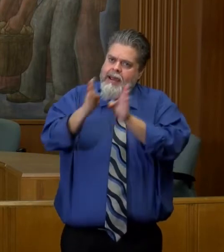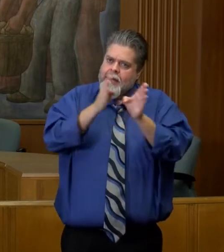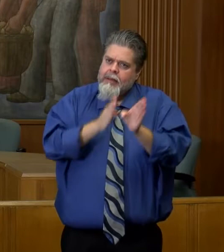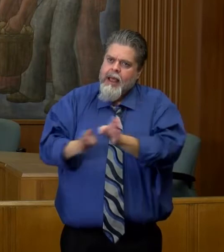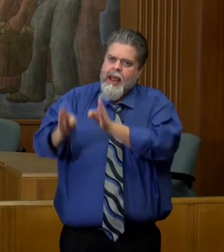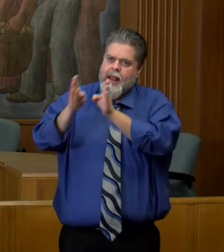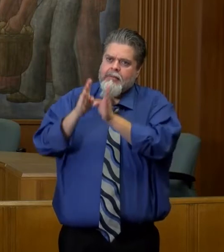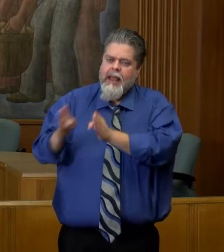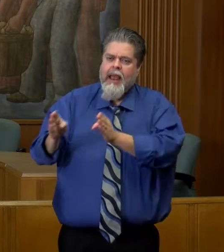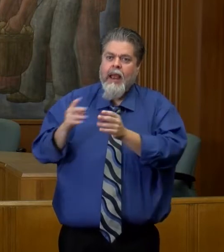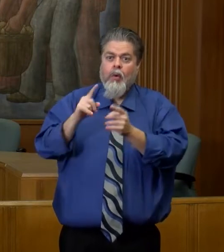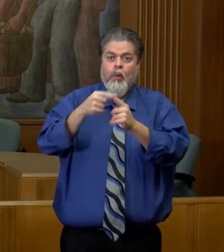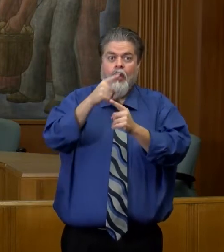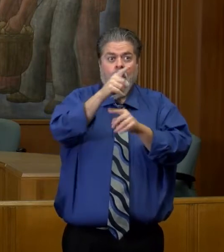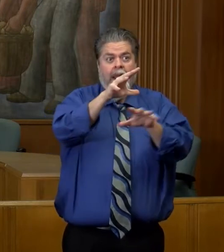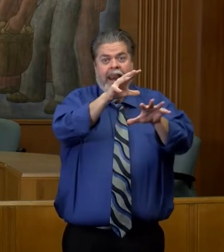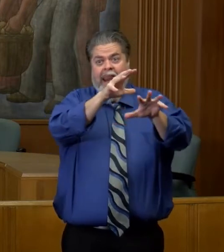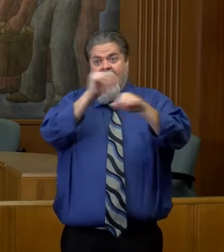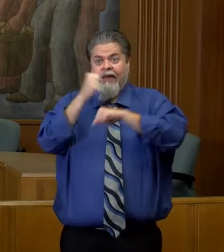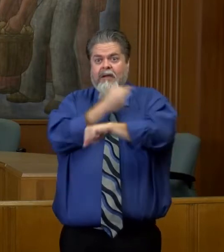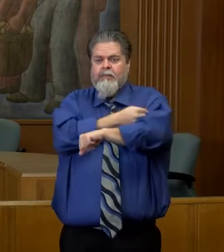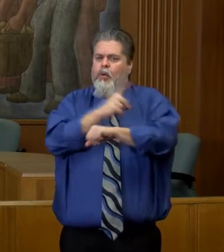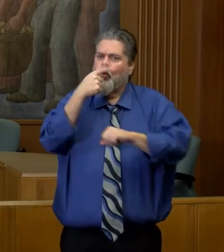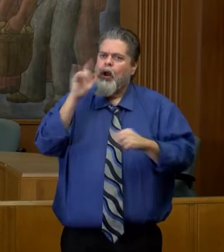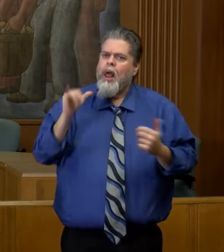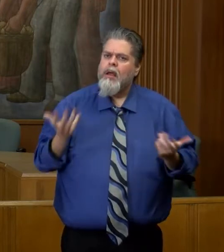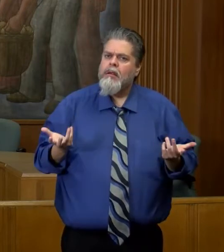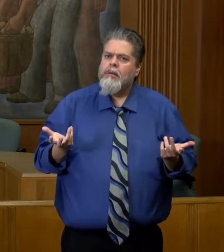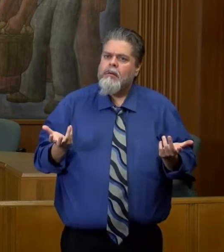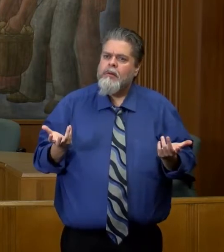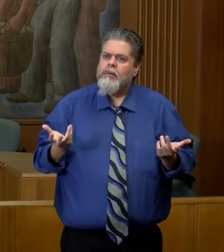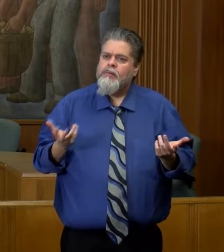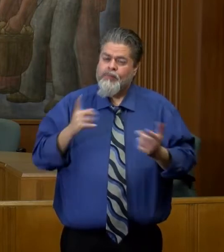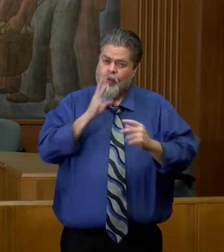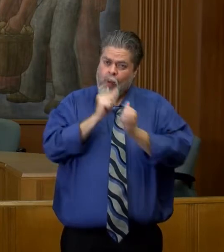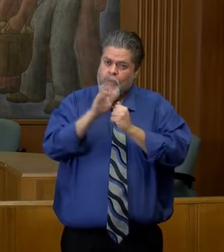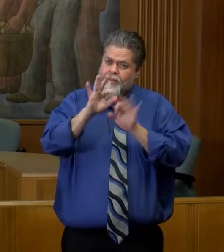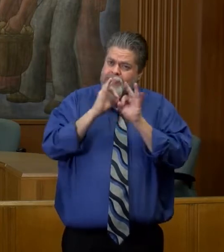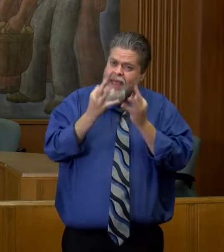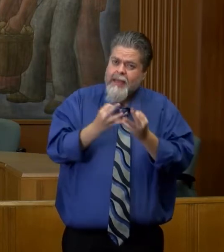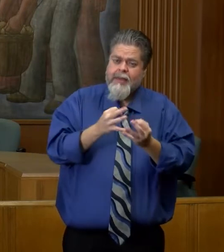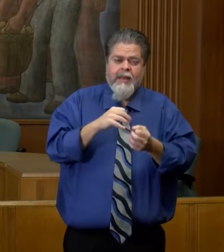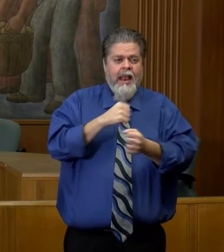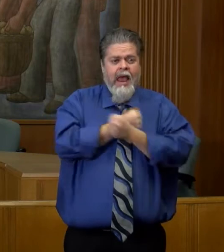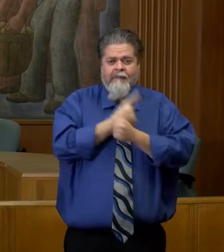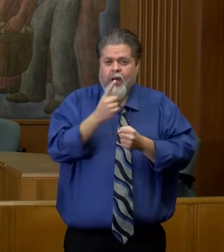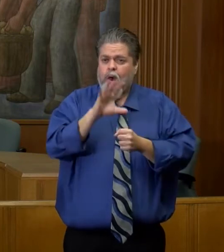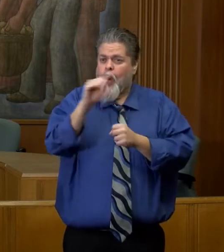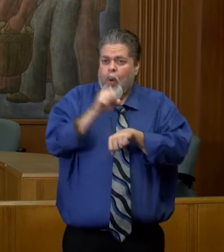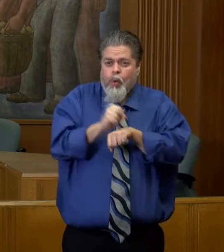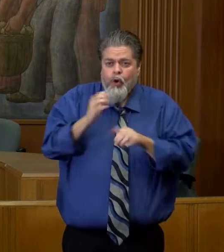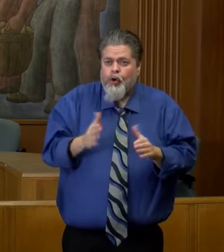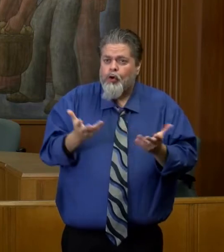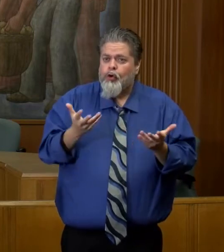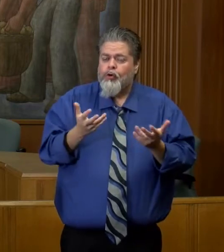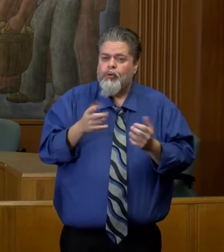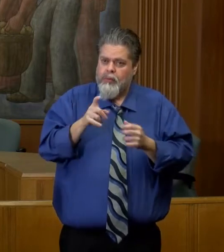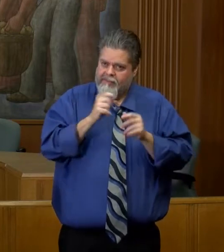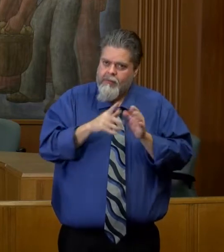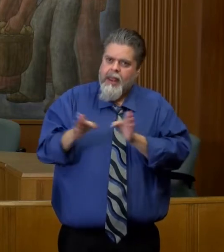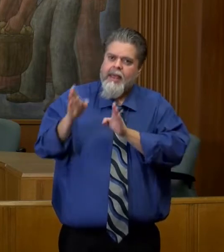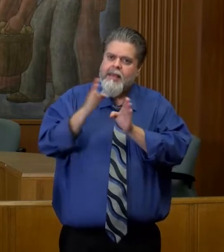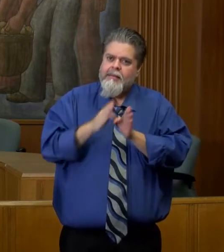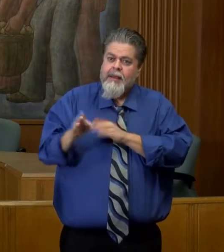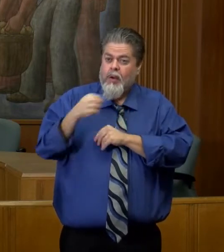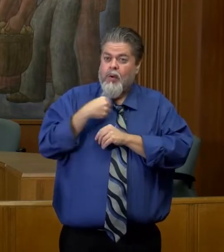a discharge from the hospital is going to look. Have conversations with family, loved ones, coworkers, et cetera. You know, we